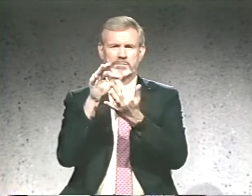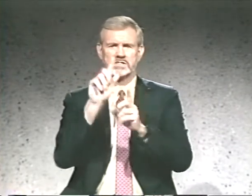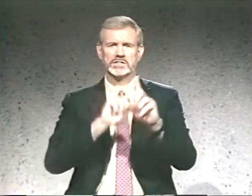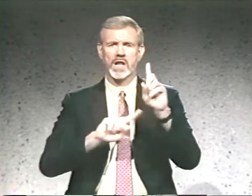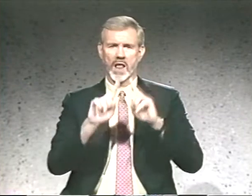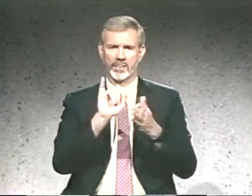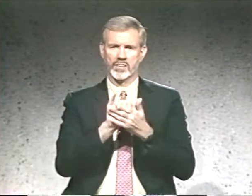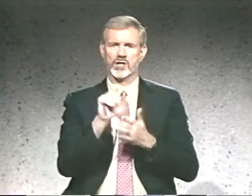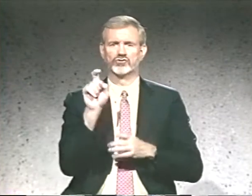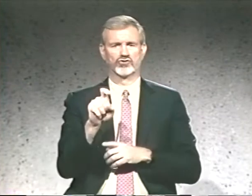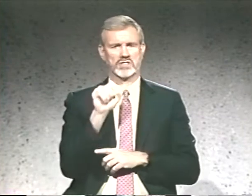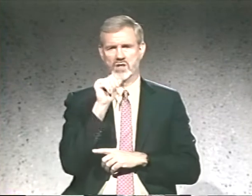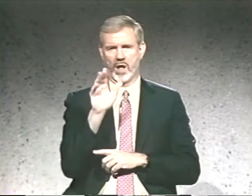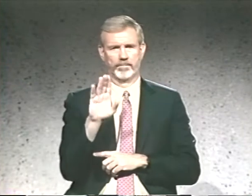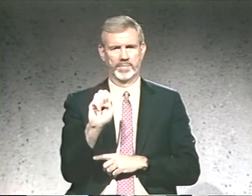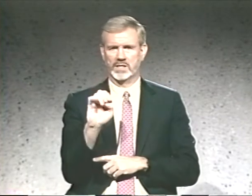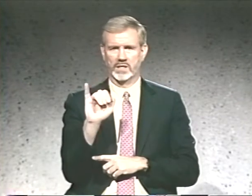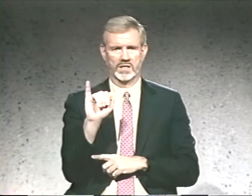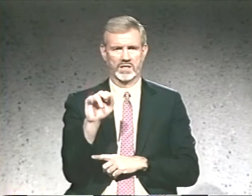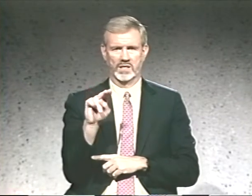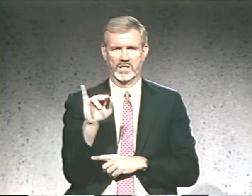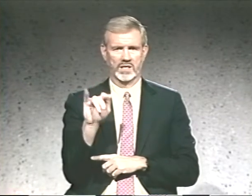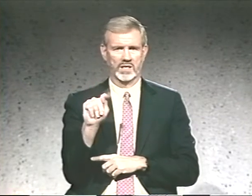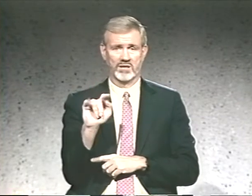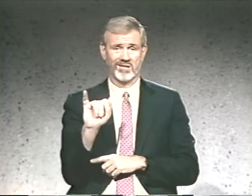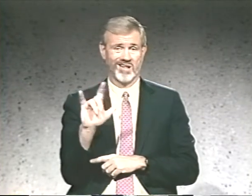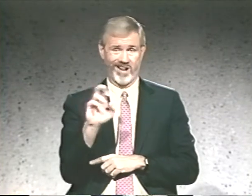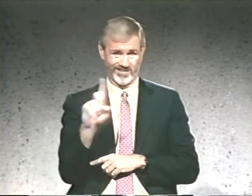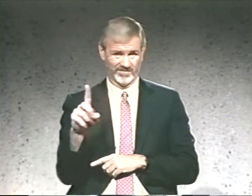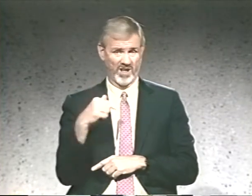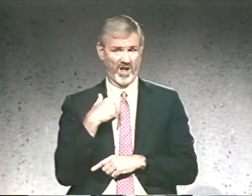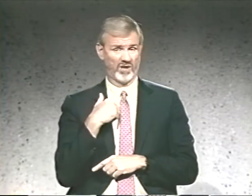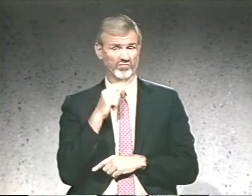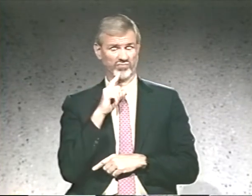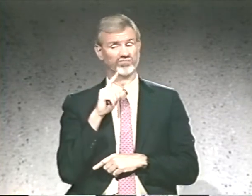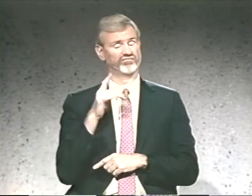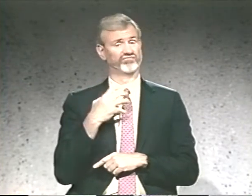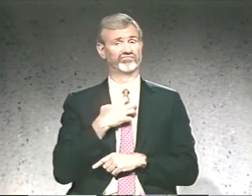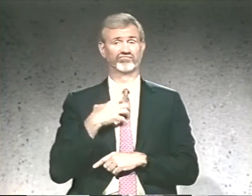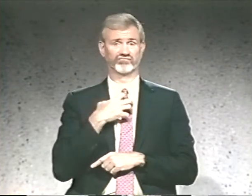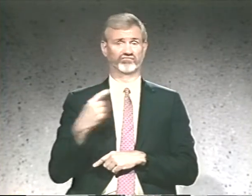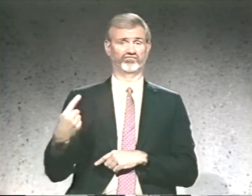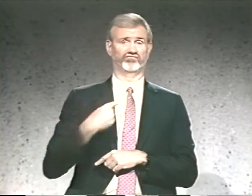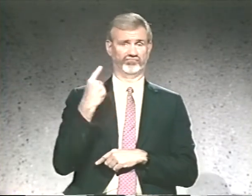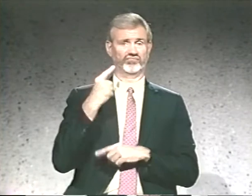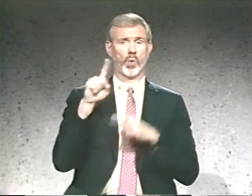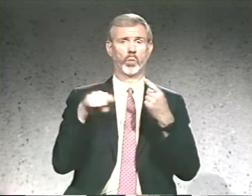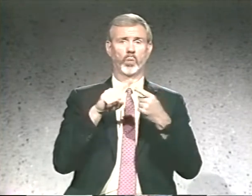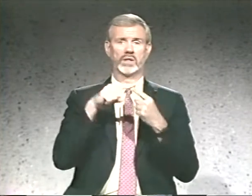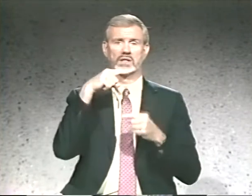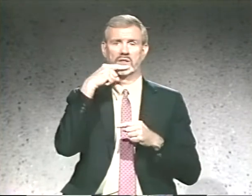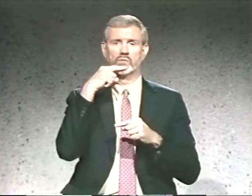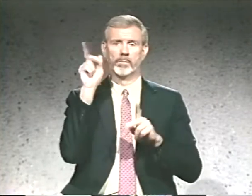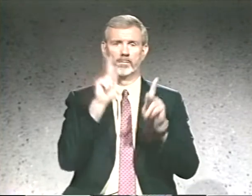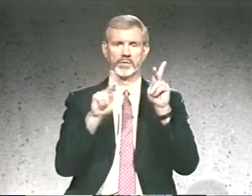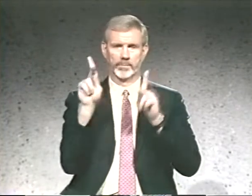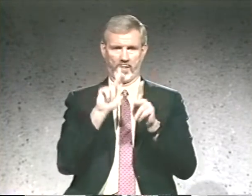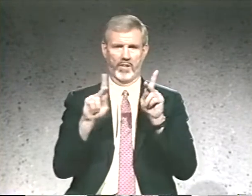that should not be initialized. I'm really offended when hearing people